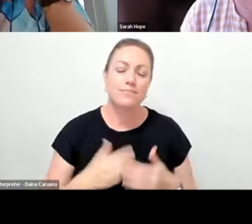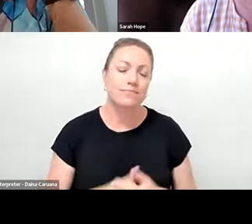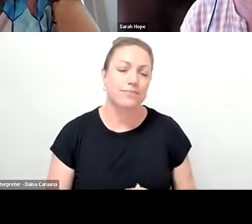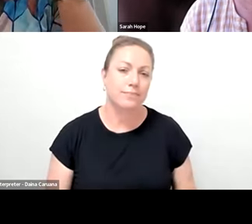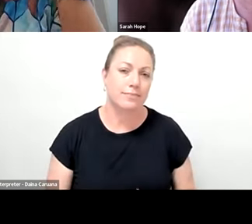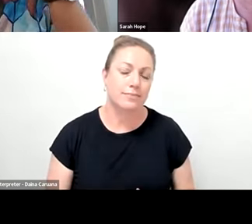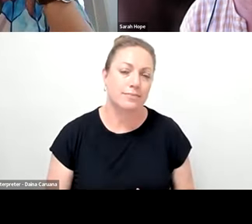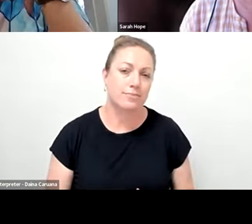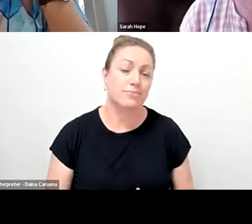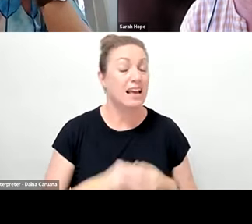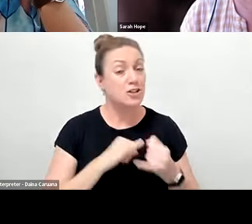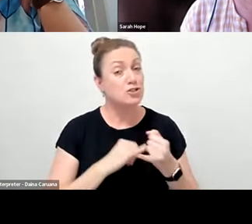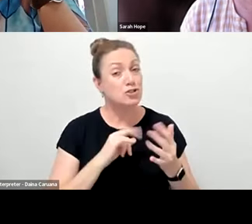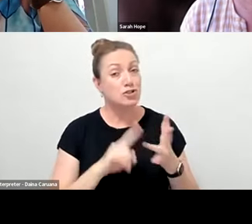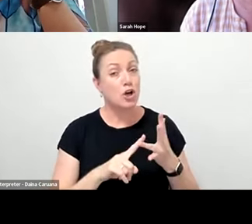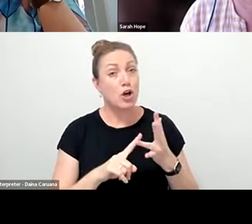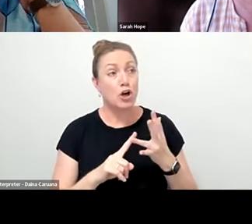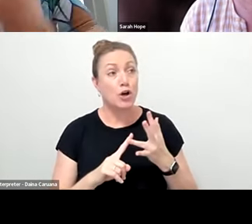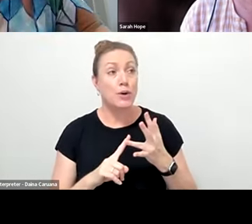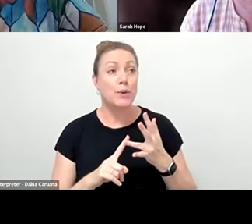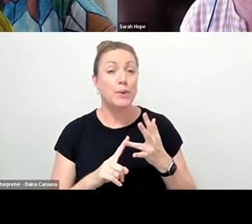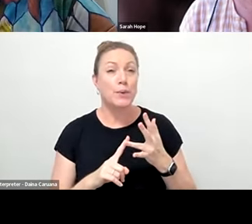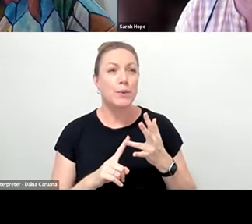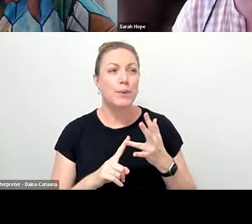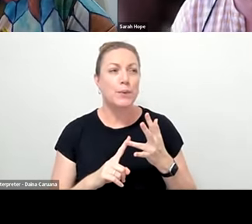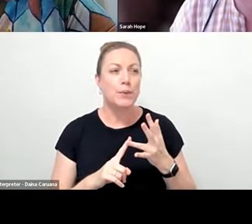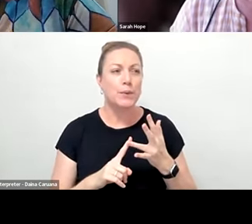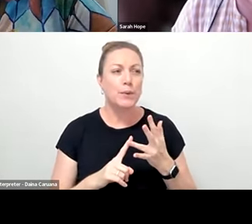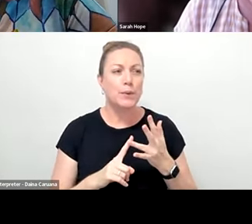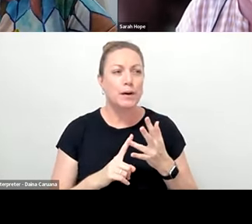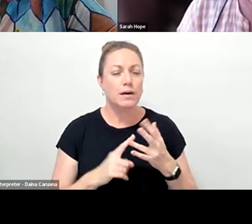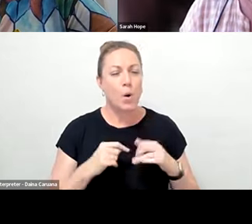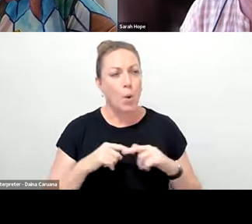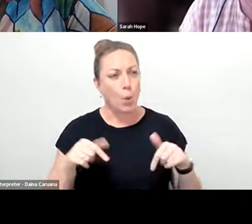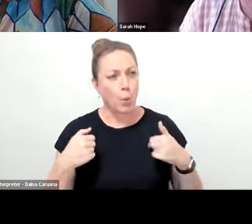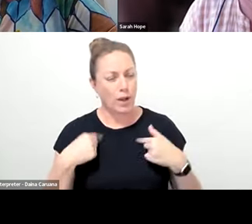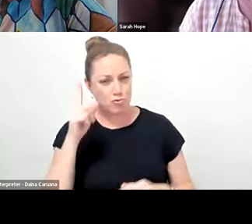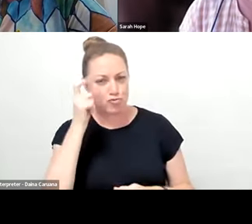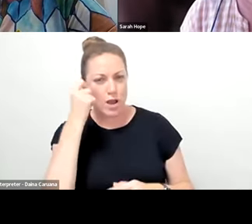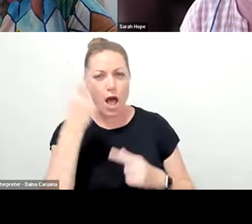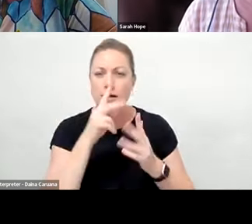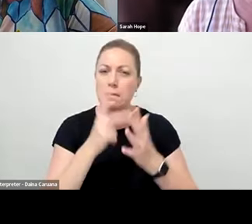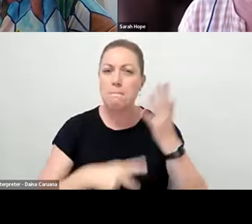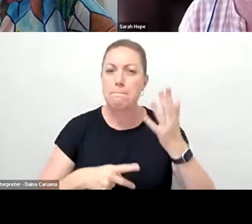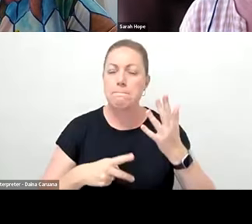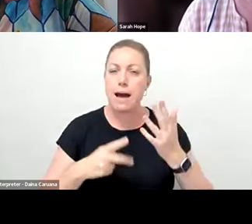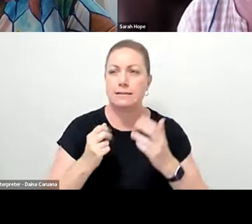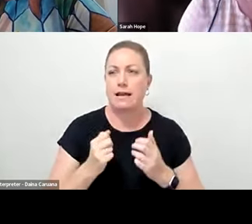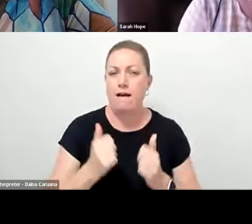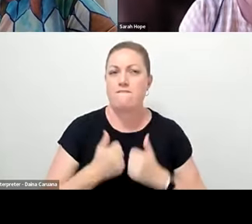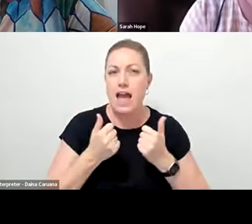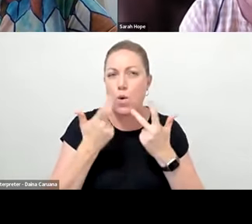so because of that, and because of the, the gift that we saw, there were elements of the show that, that were more